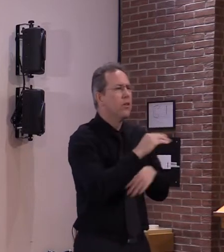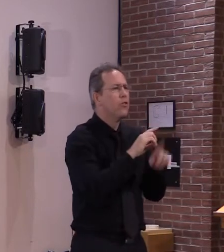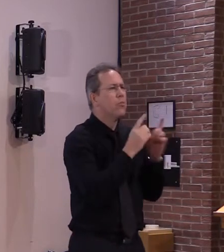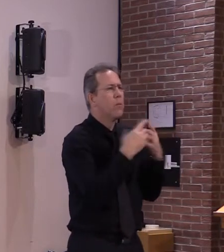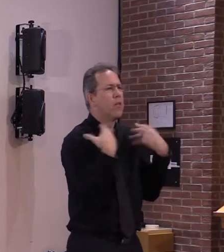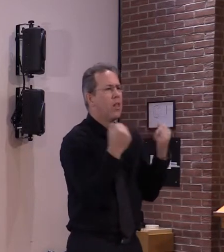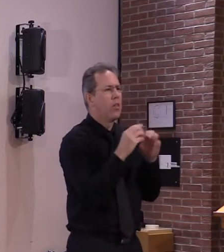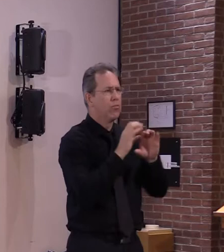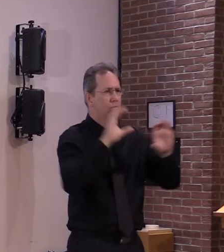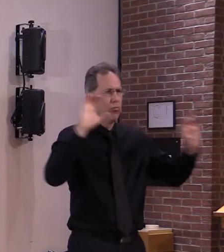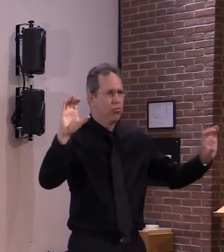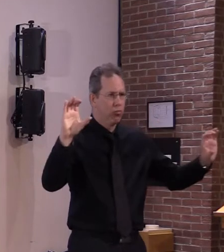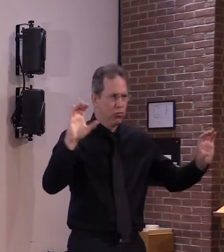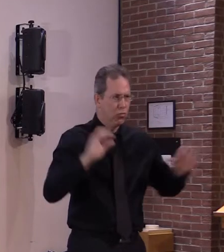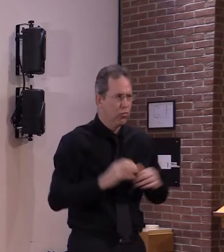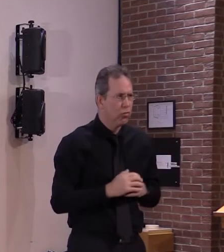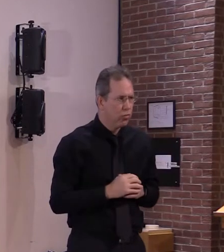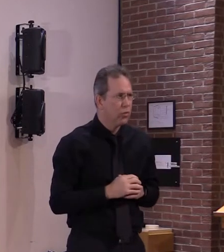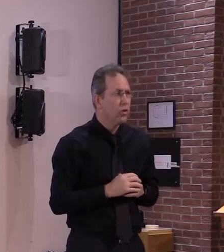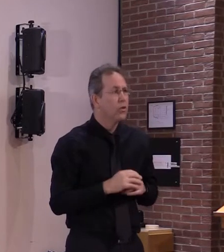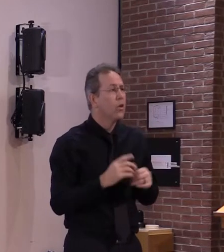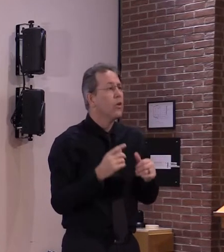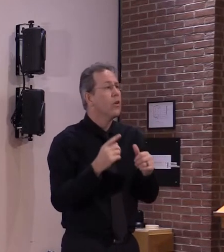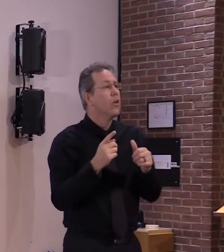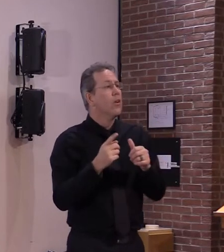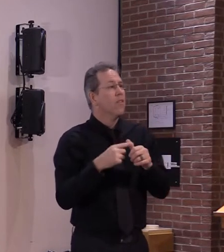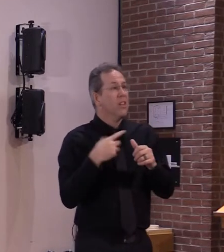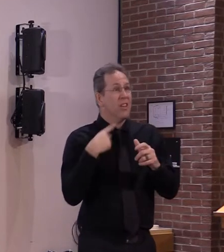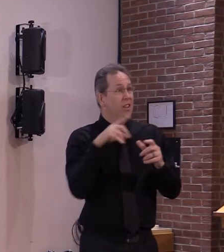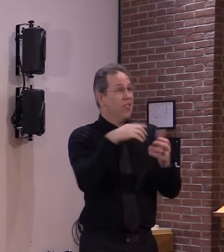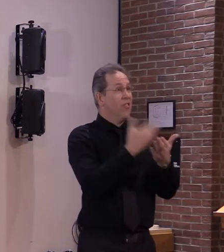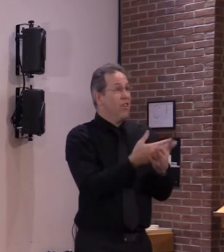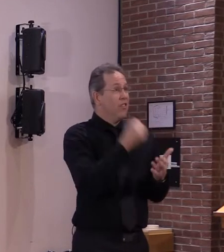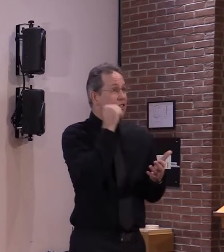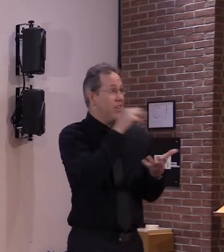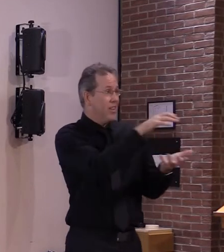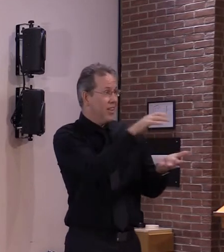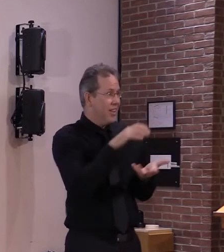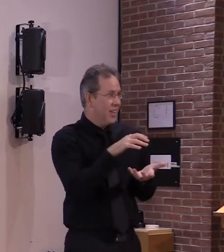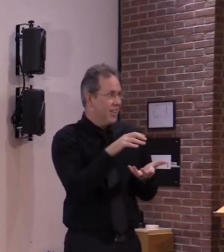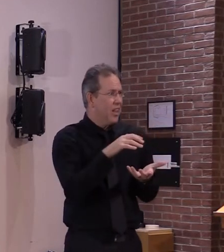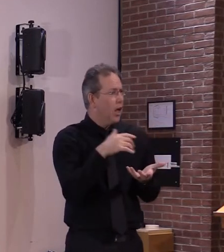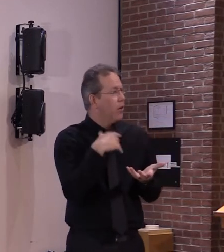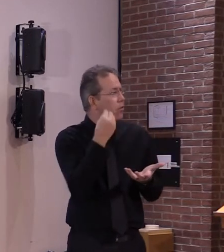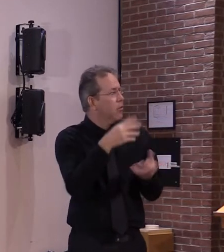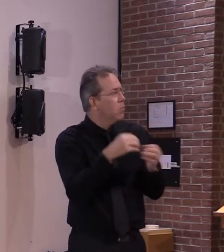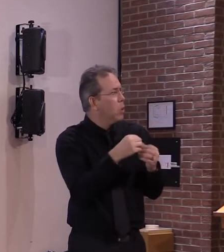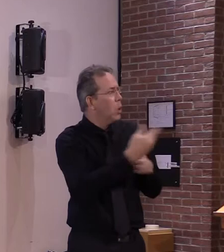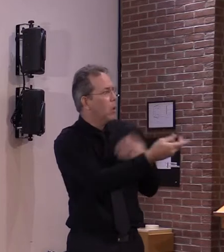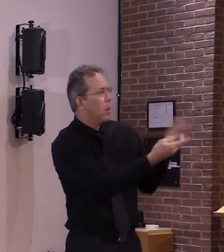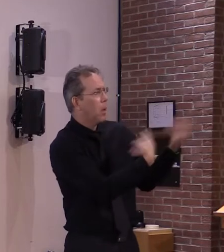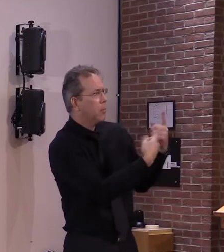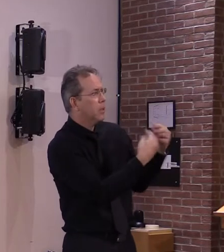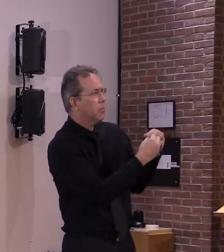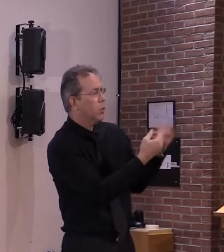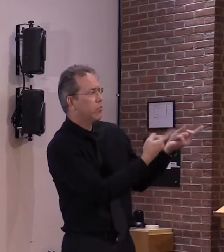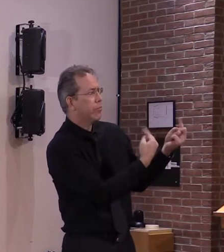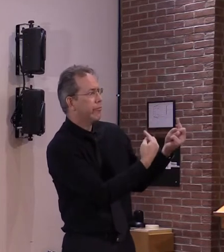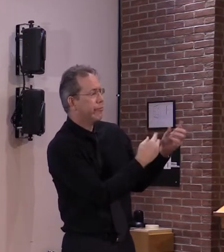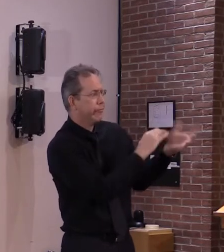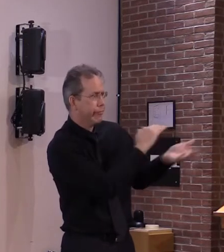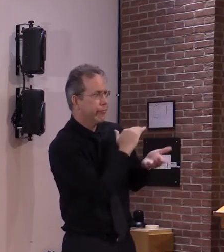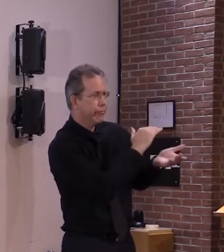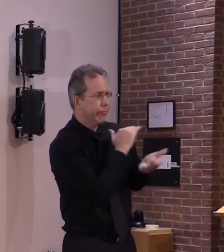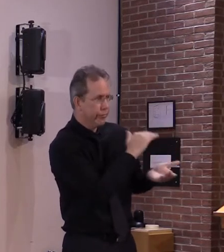allocation of 5850 doses the health department received an additional